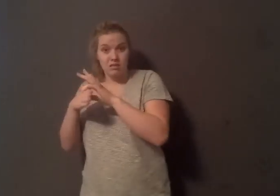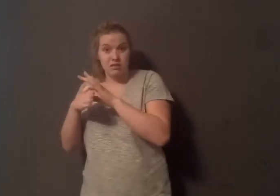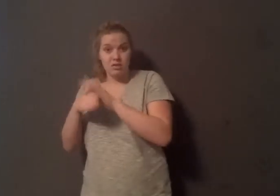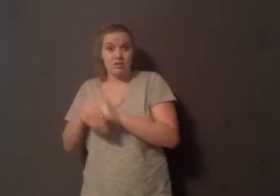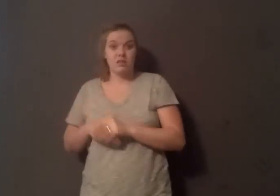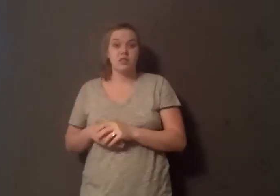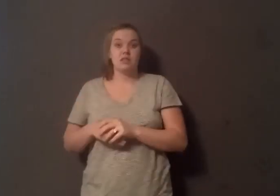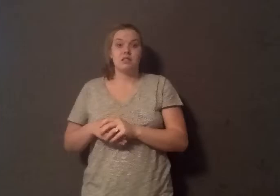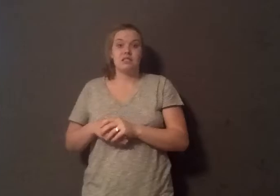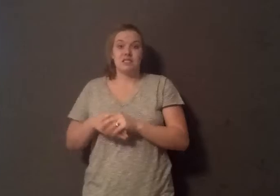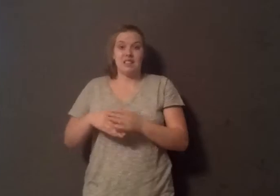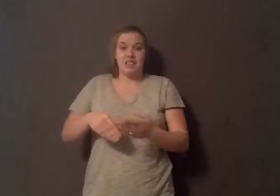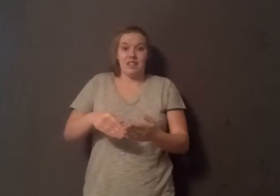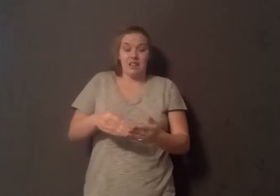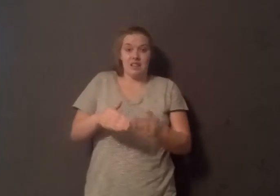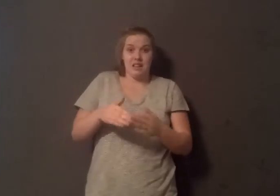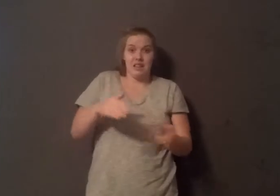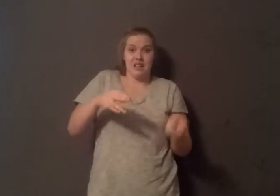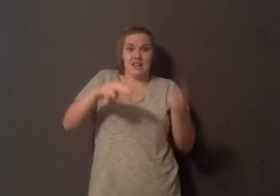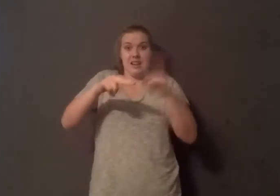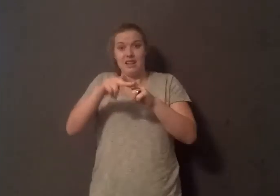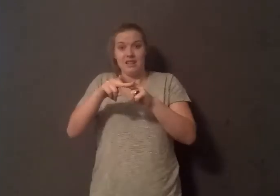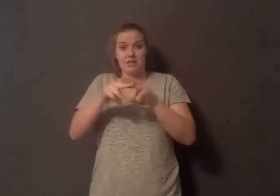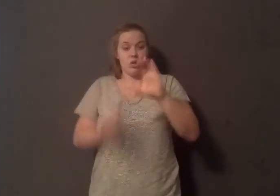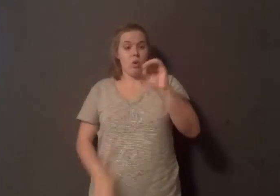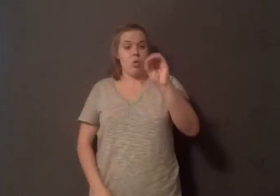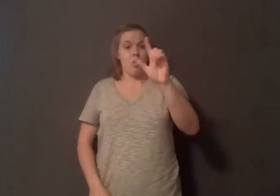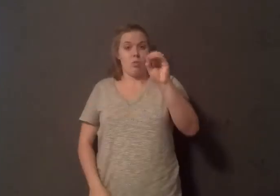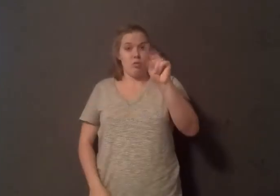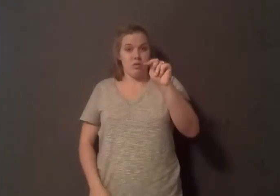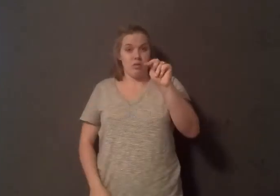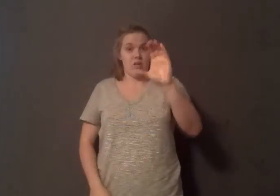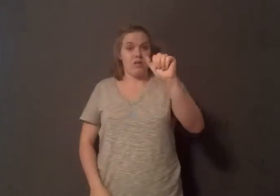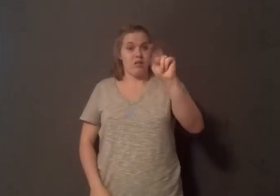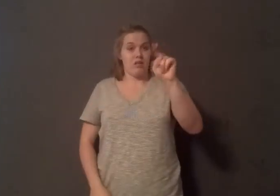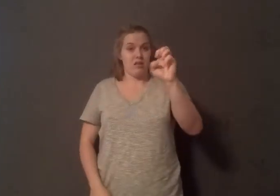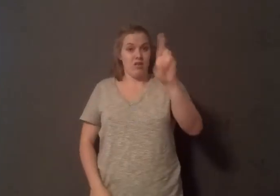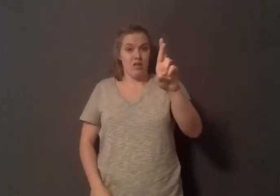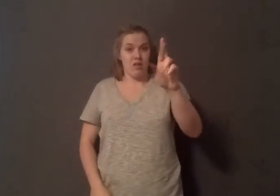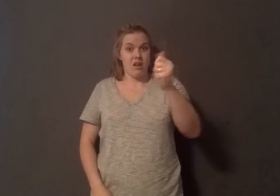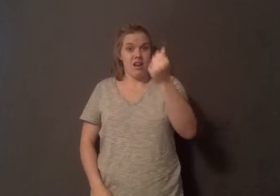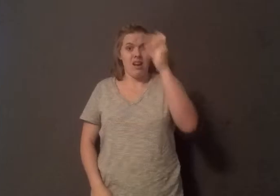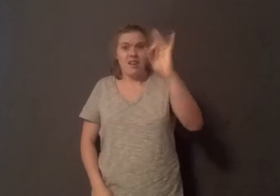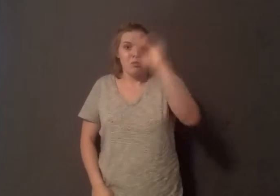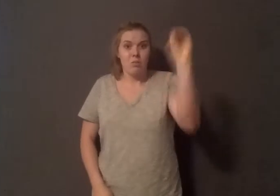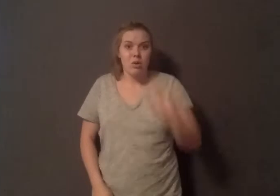daily increases your risks of colorectal cancer by 18%. I had no idea that what we ate affected cancer rates.